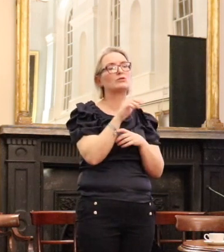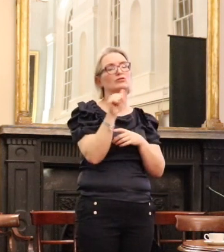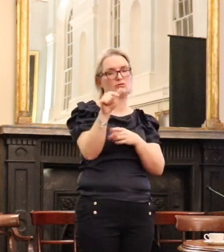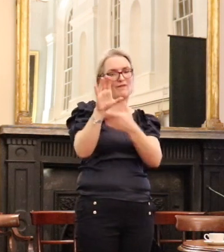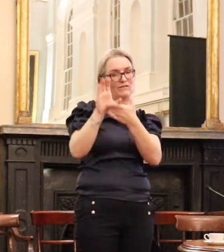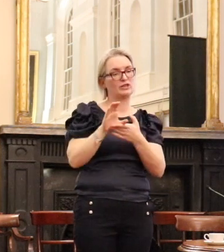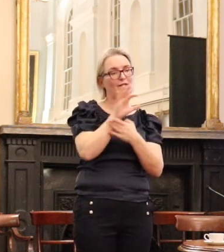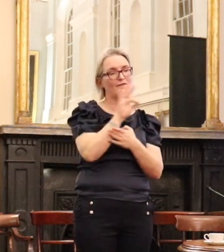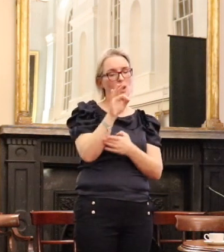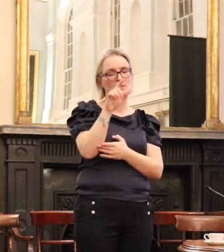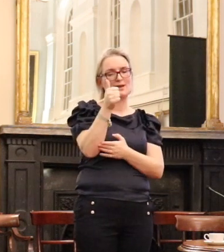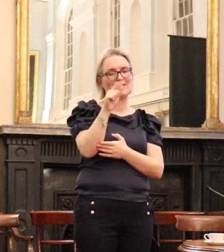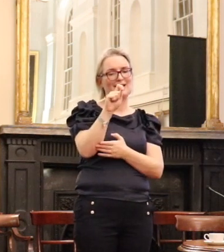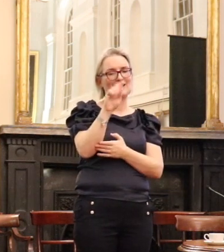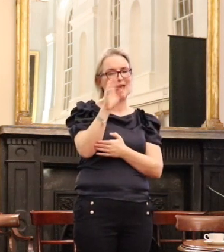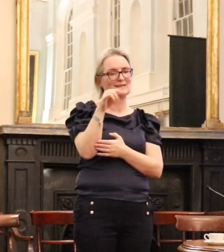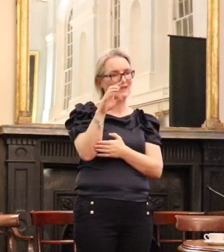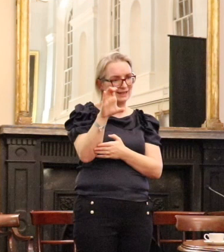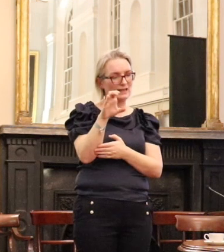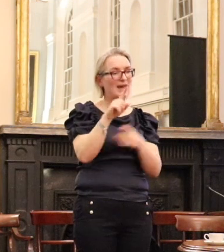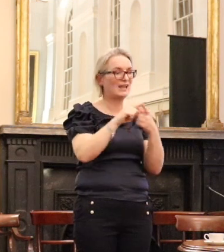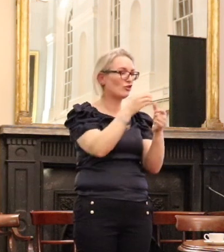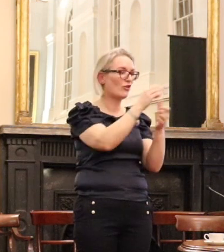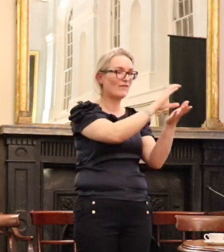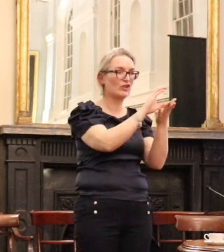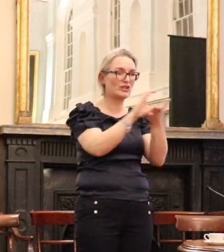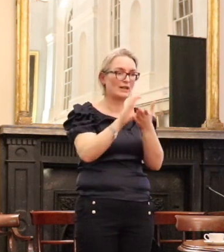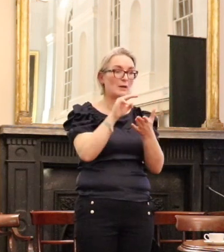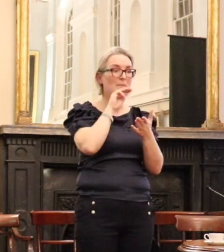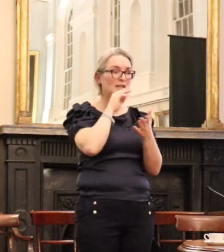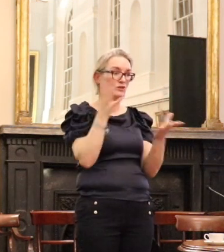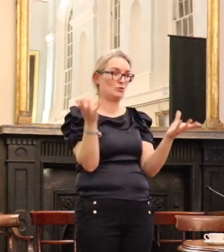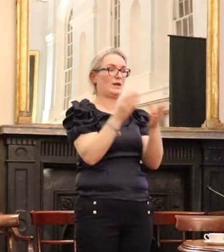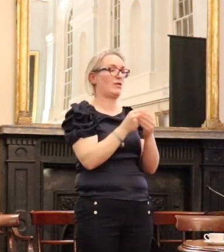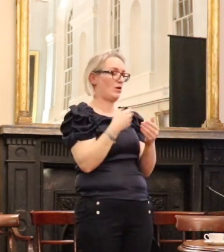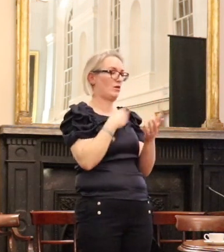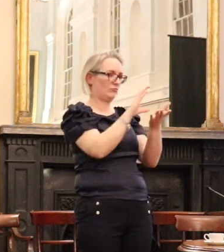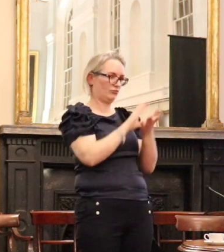led to Frank's ability to move to this headquarters which it now